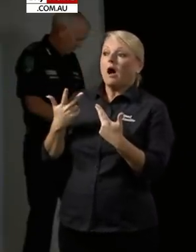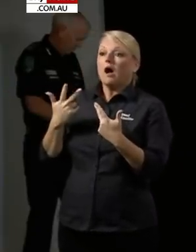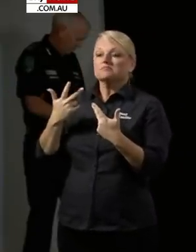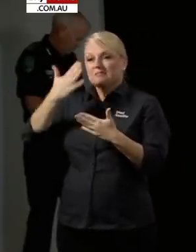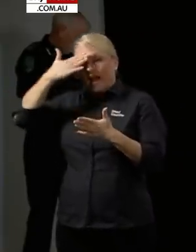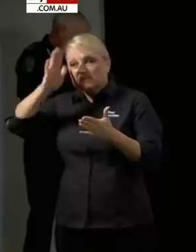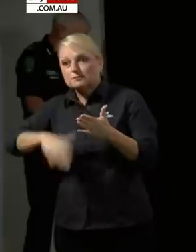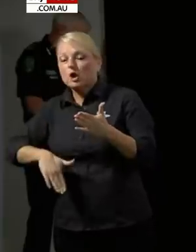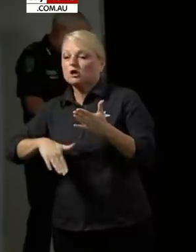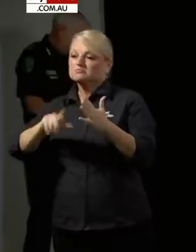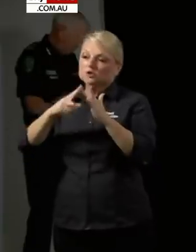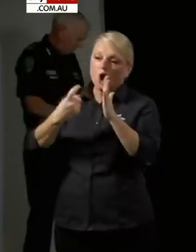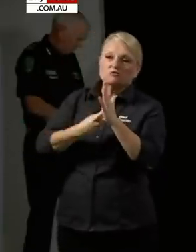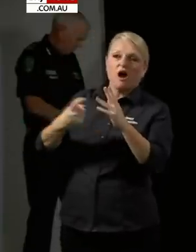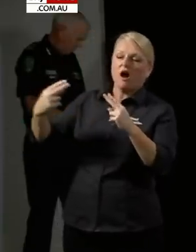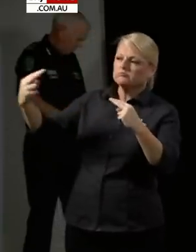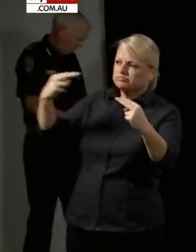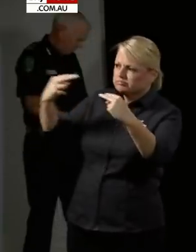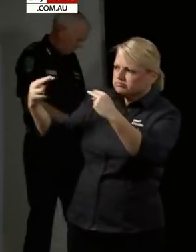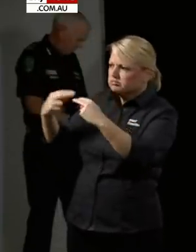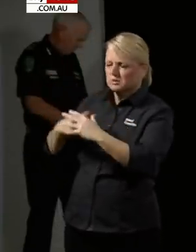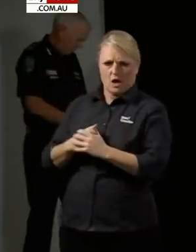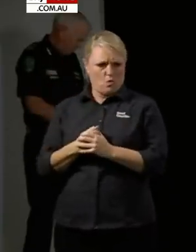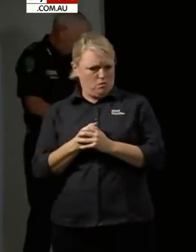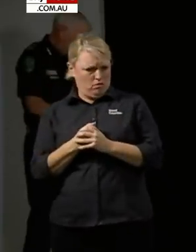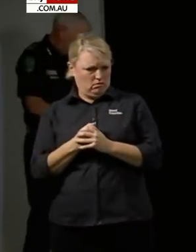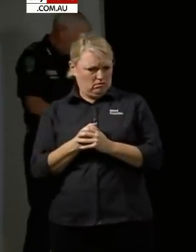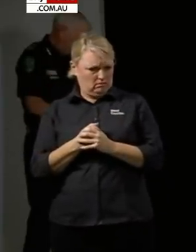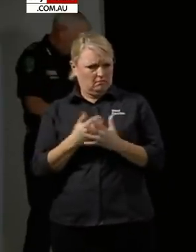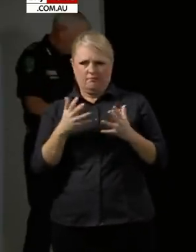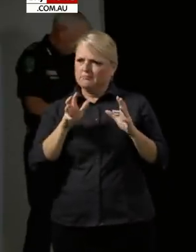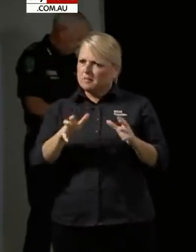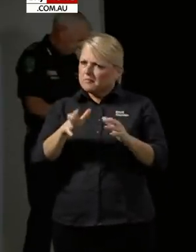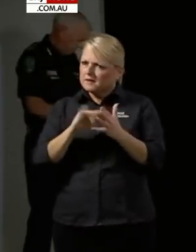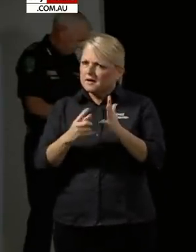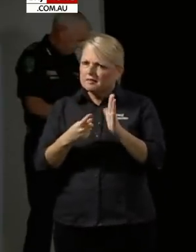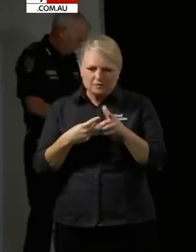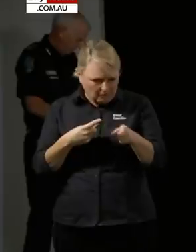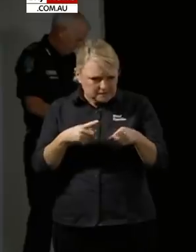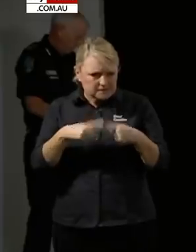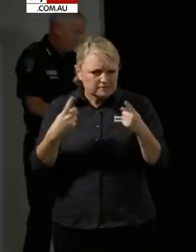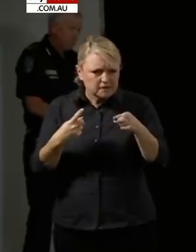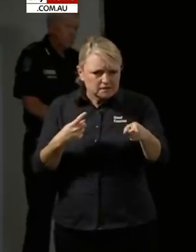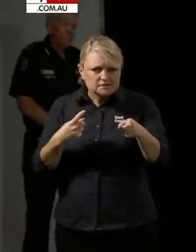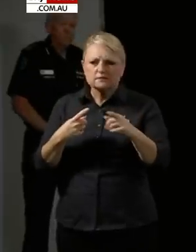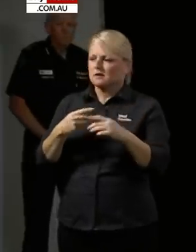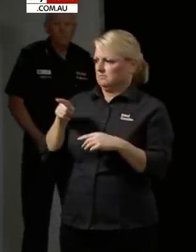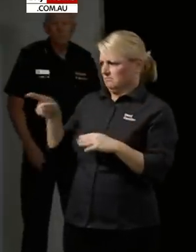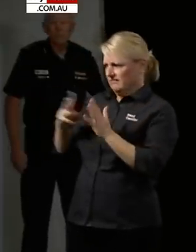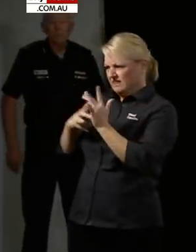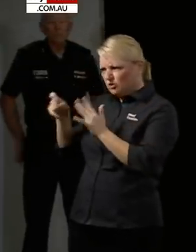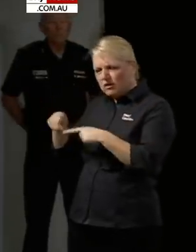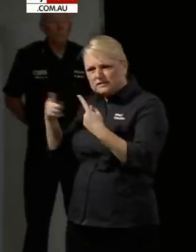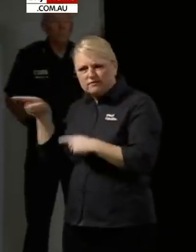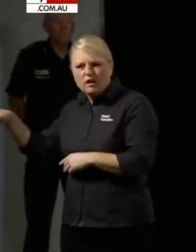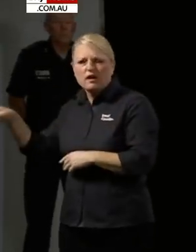Australia who'll be looking at us and saying gee they're doing things a bit strange there in South Australia. We did it differently here in Victoria